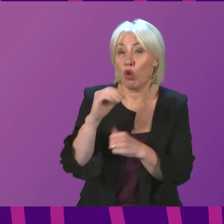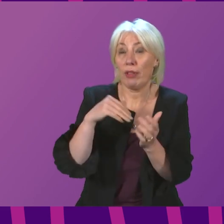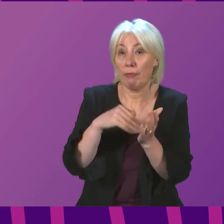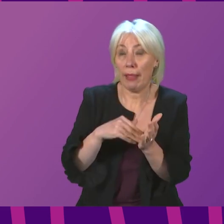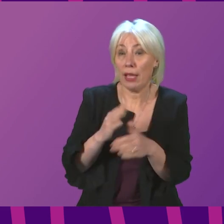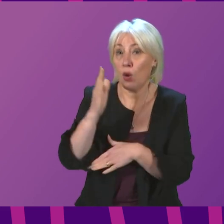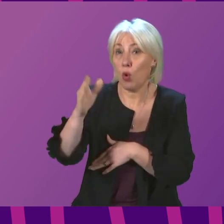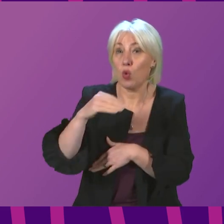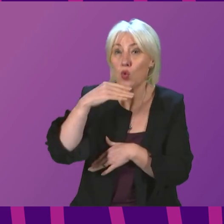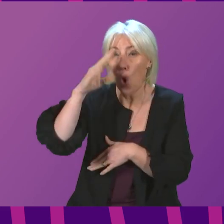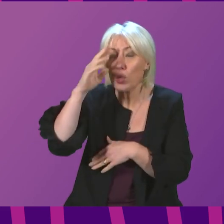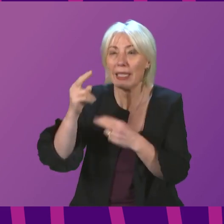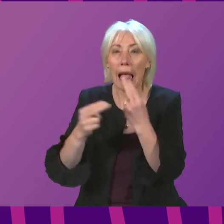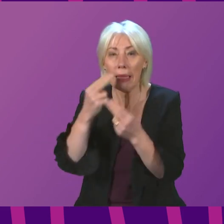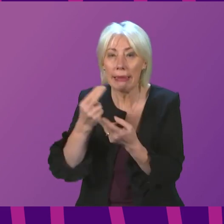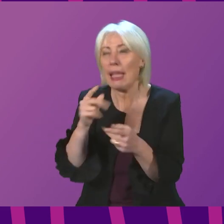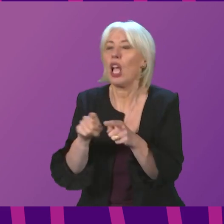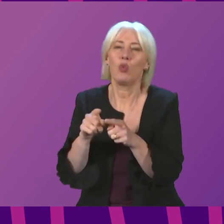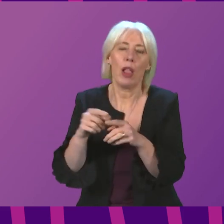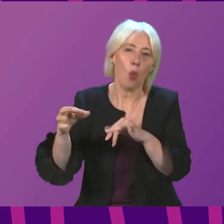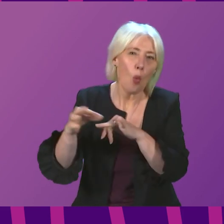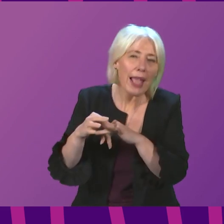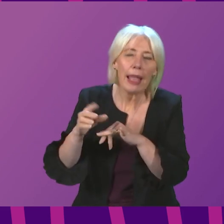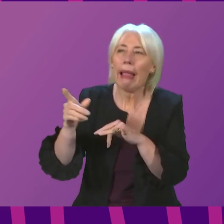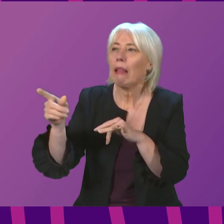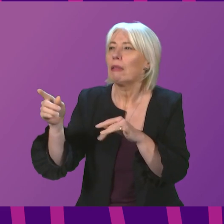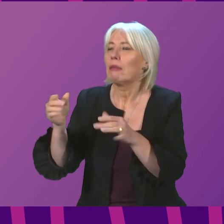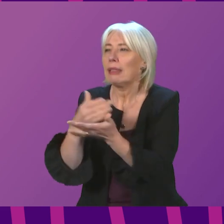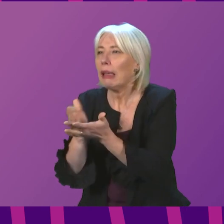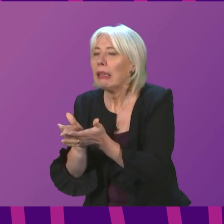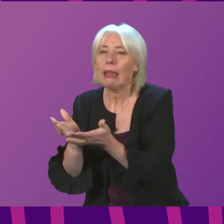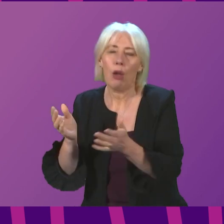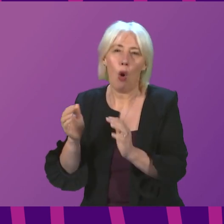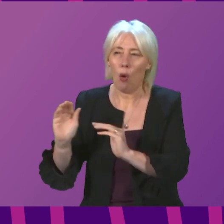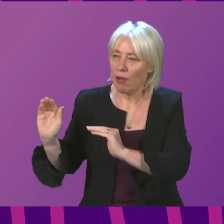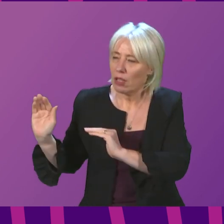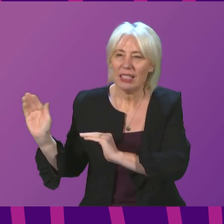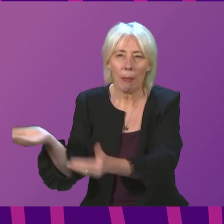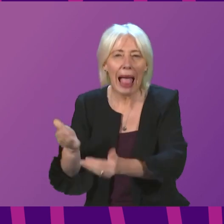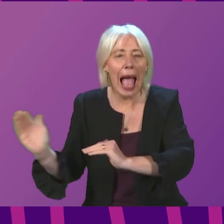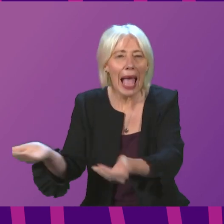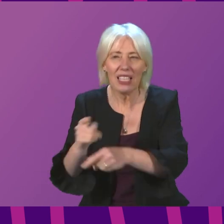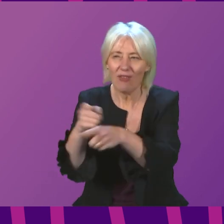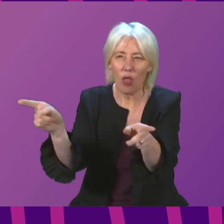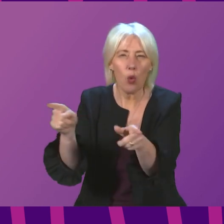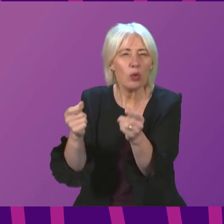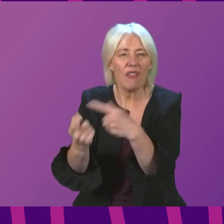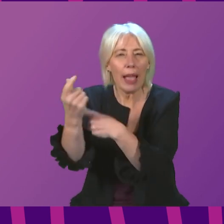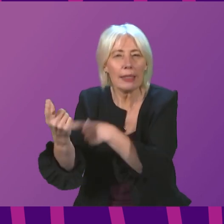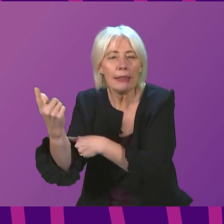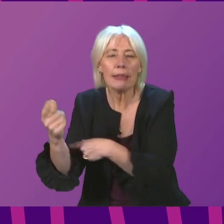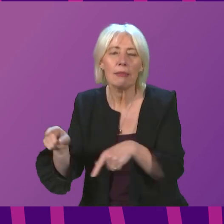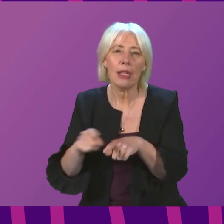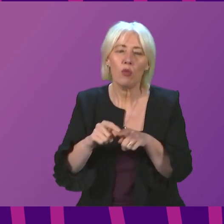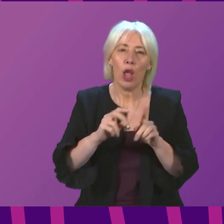hospitality businesses, the wedding sector, supply chain businesses, wholesalers affected by hospitality cancellations, parts of tourism, public